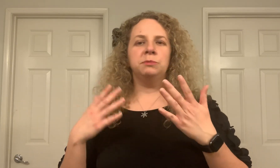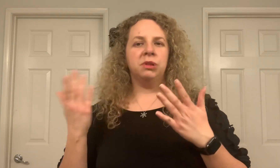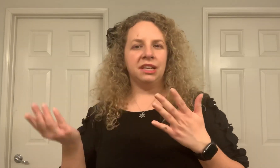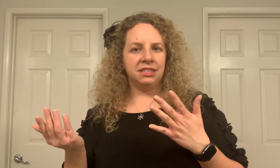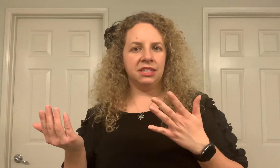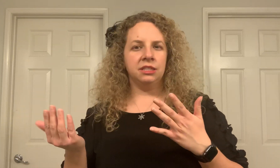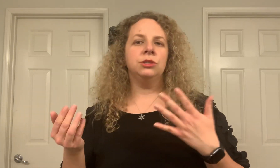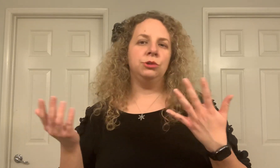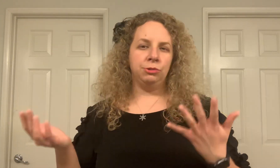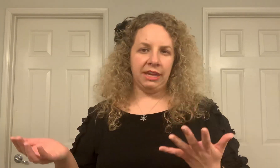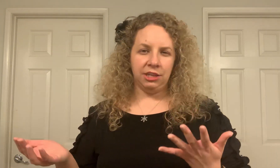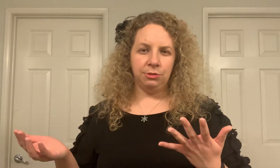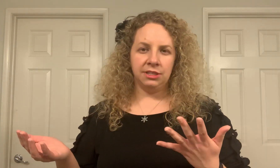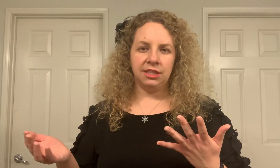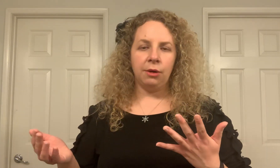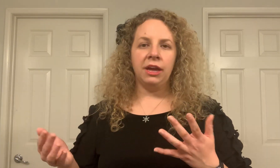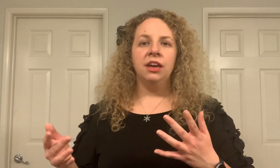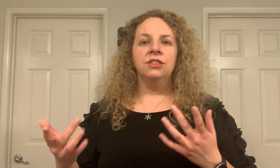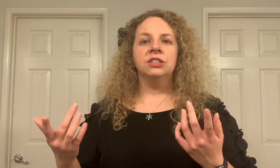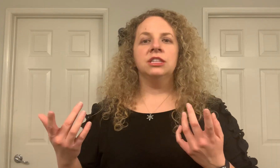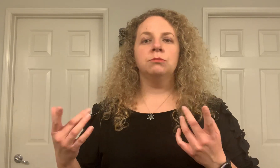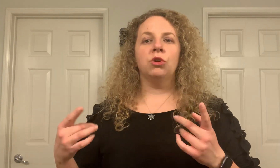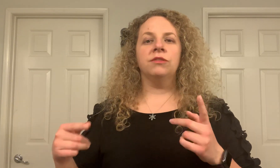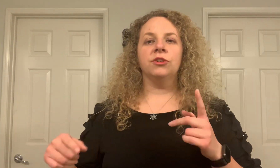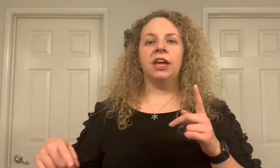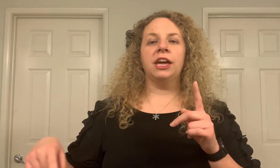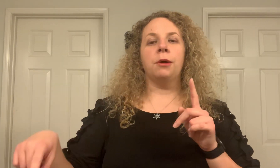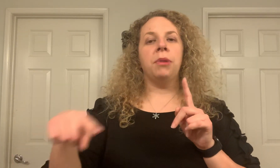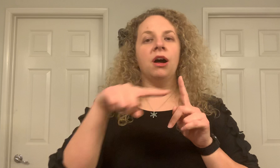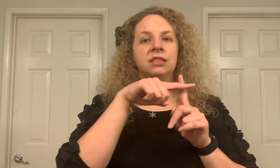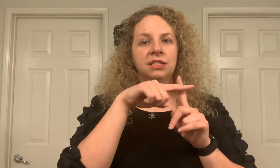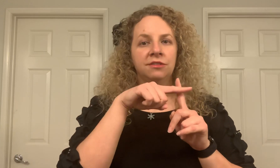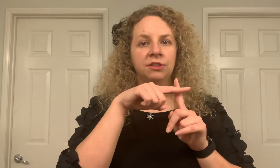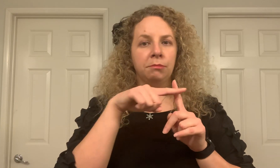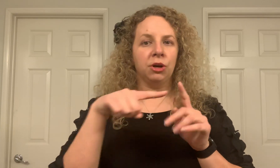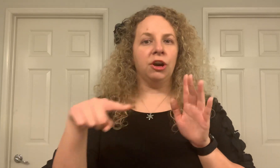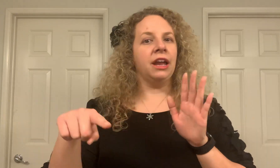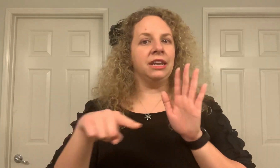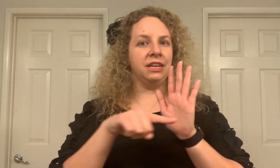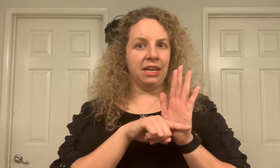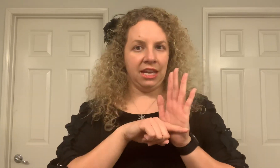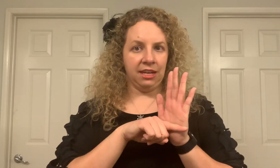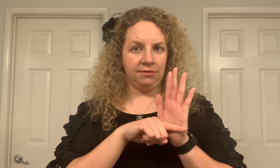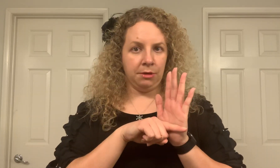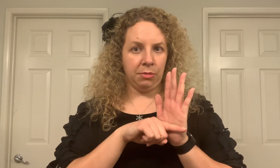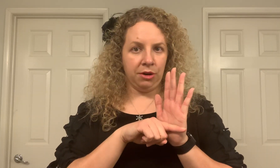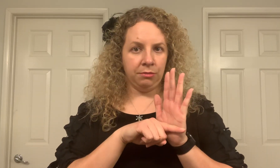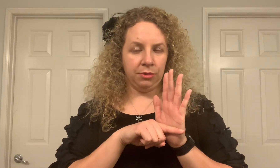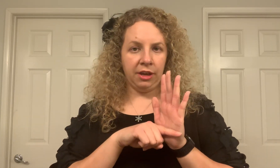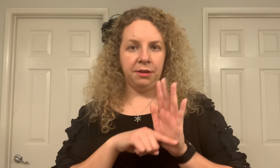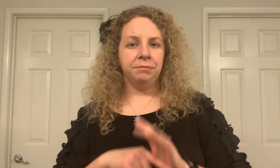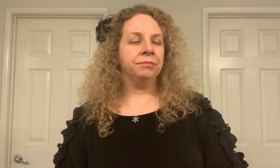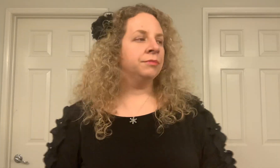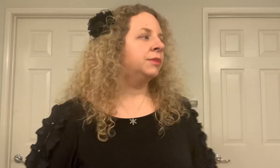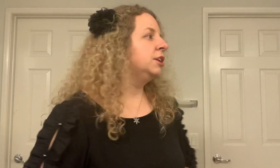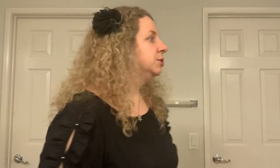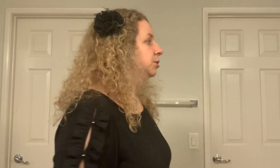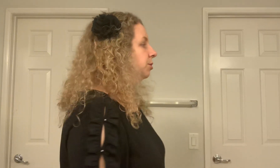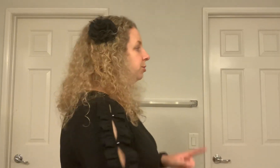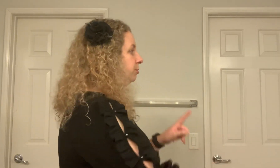plus this so you can use it that way. This is more for like a positive number and a negative number. Okay, so you